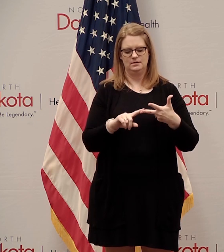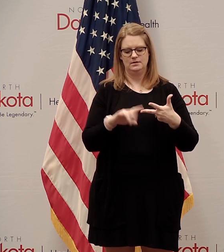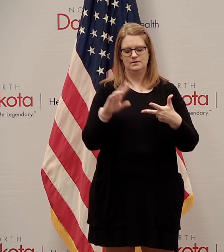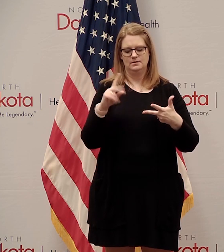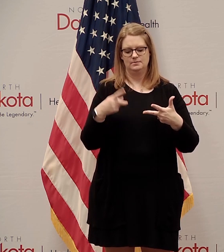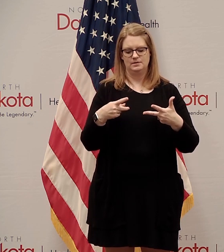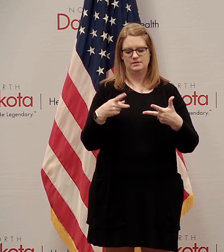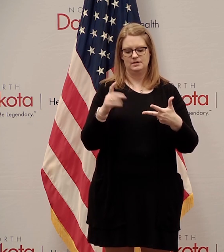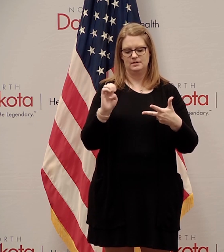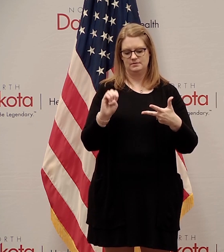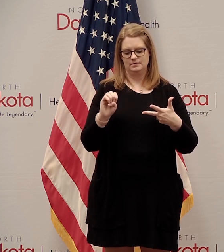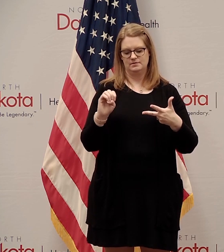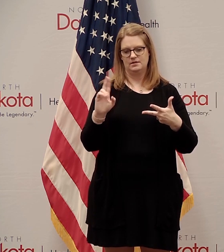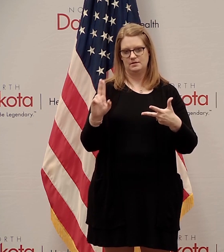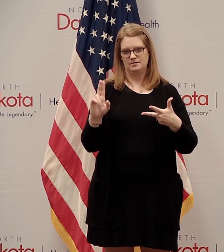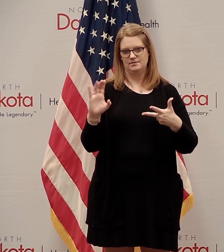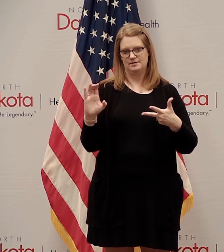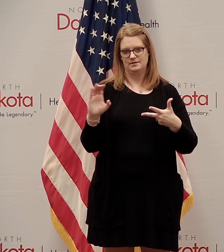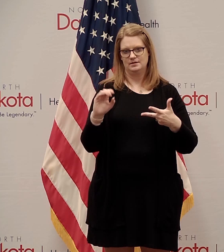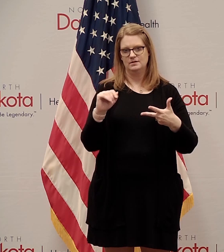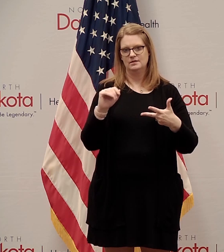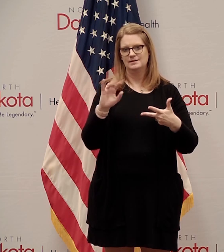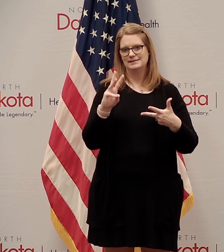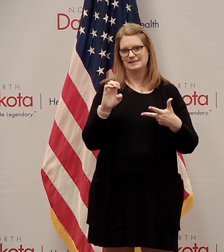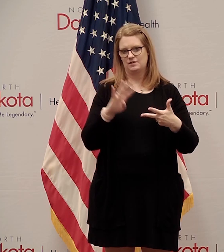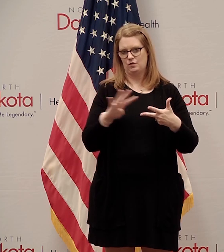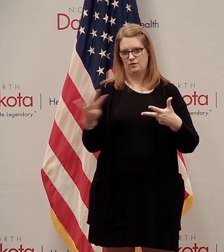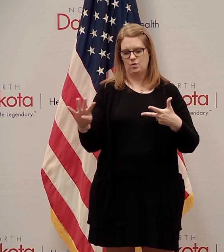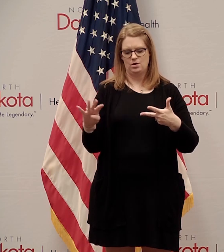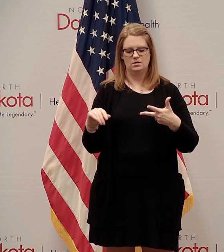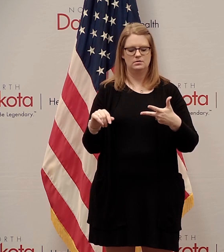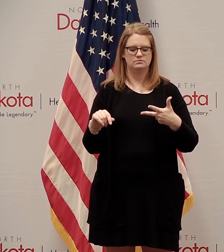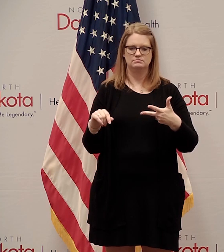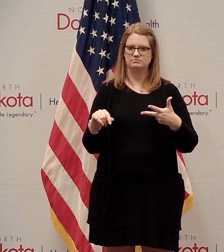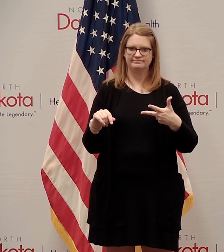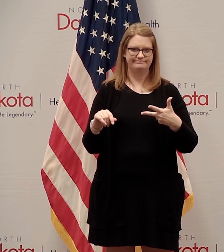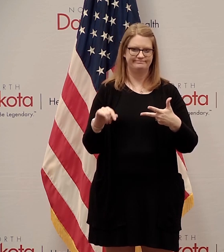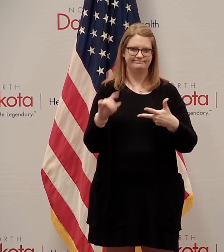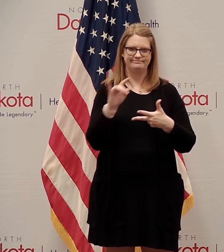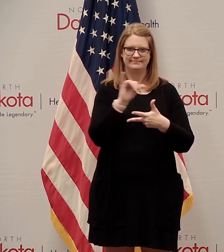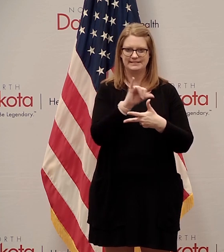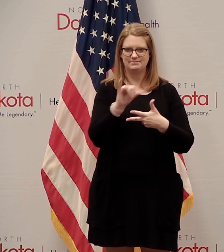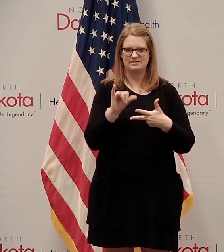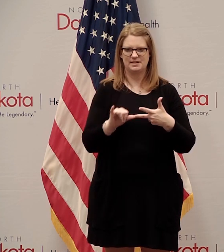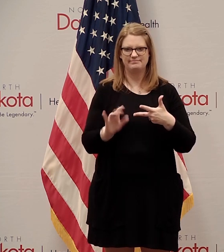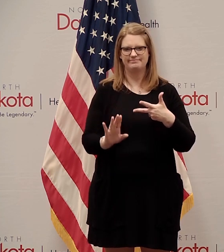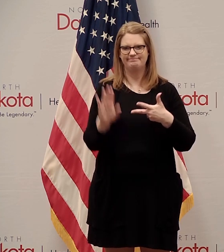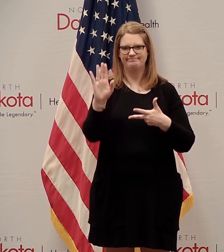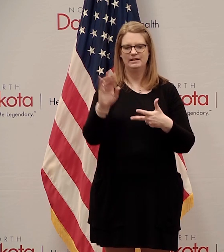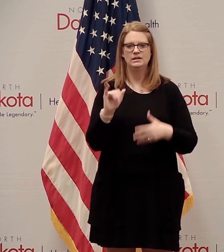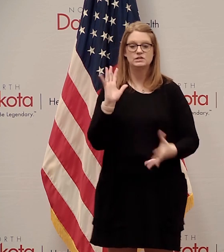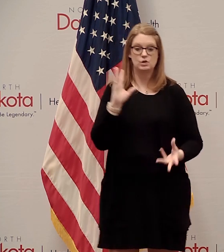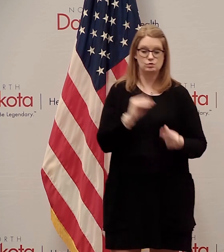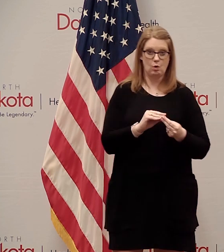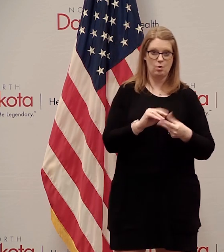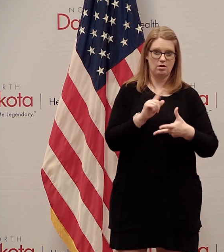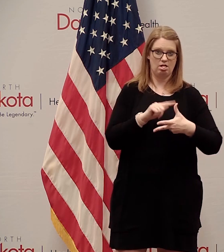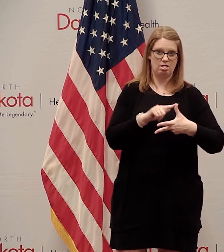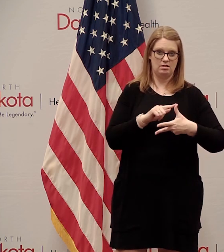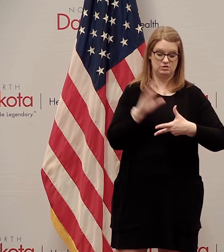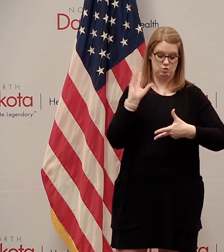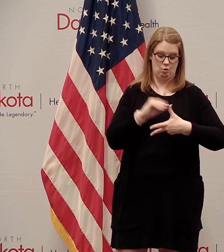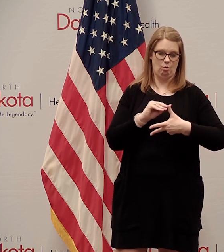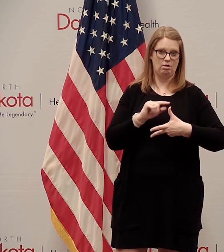Pandemic emergency unemployment claims 644. Those numbers are all popping up again. Total regular claims since March